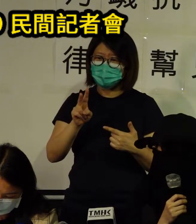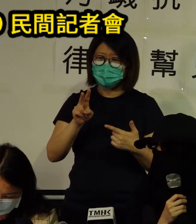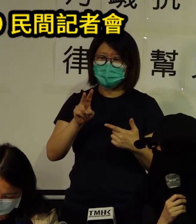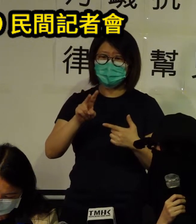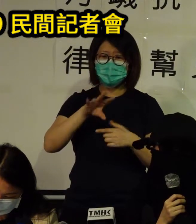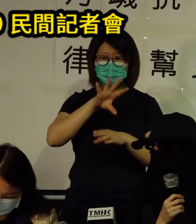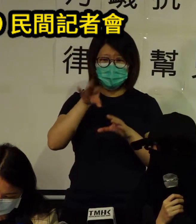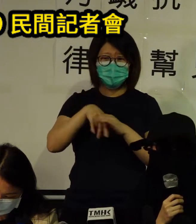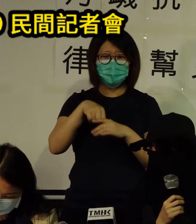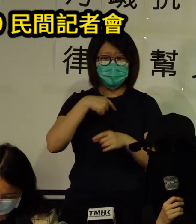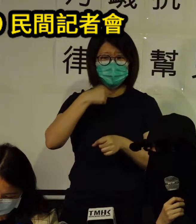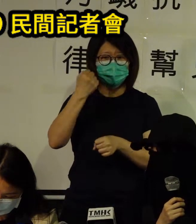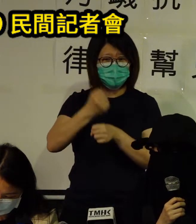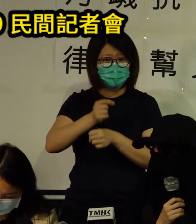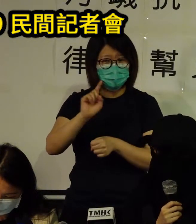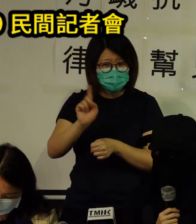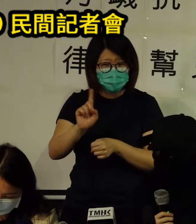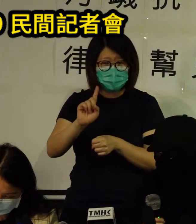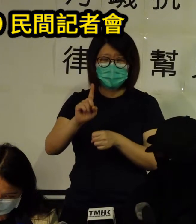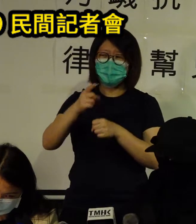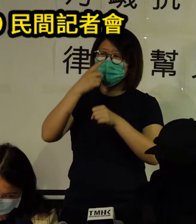Chinese totalitarianism